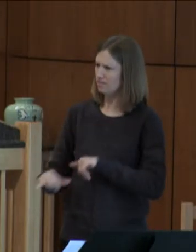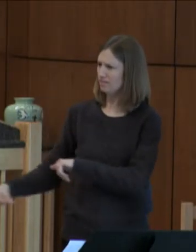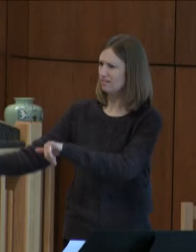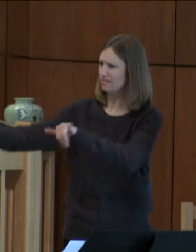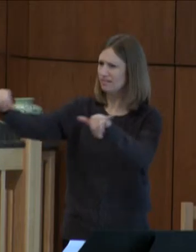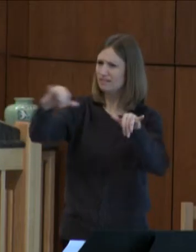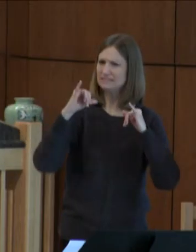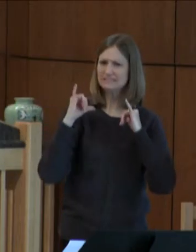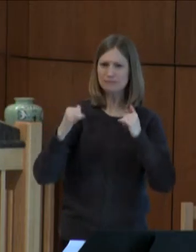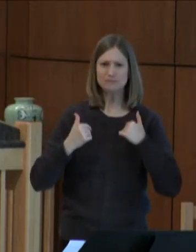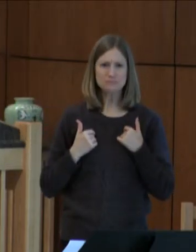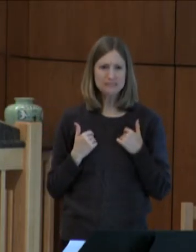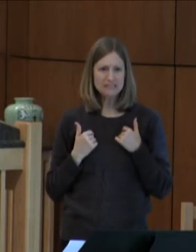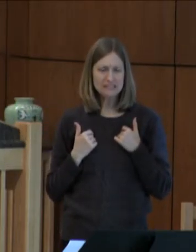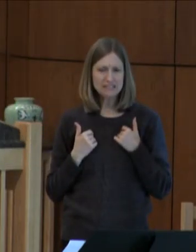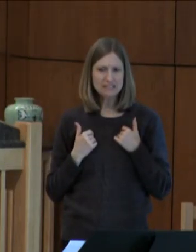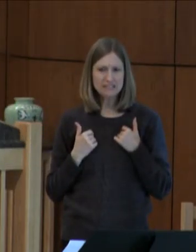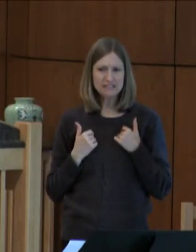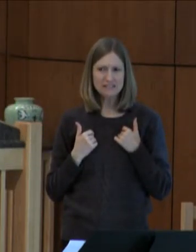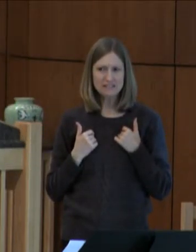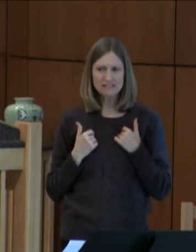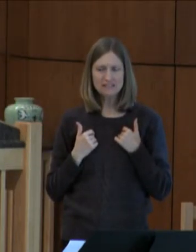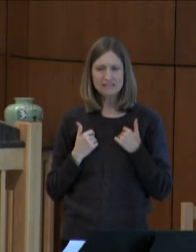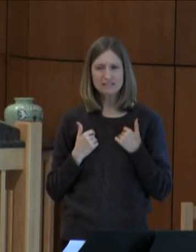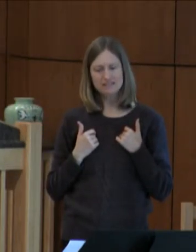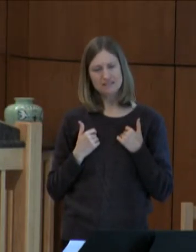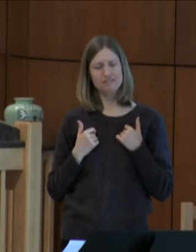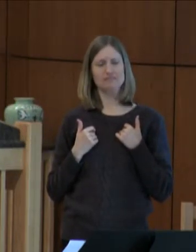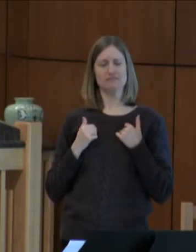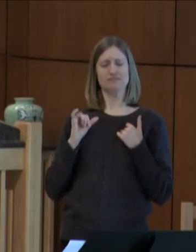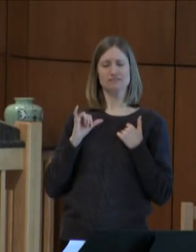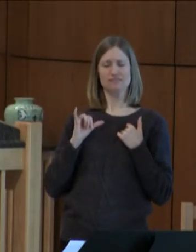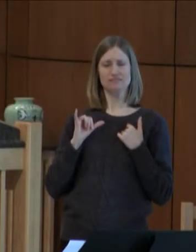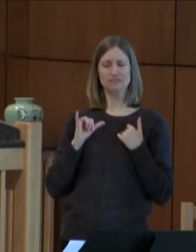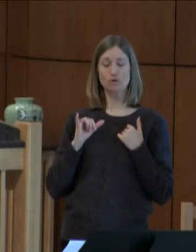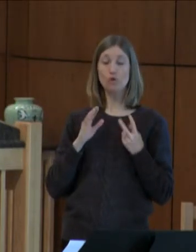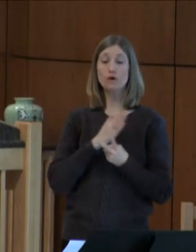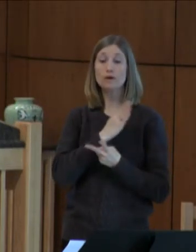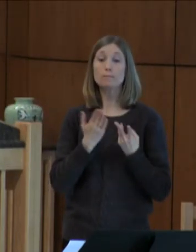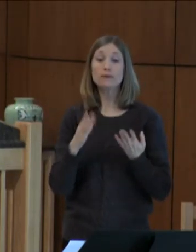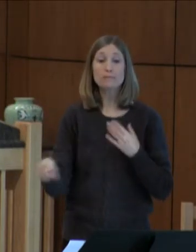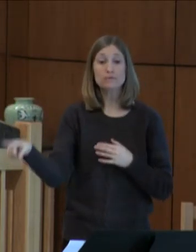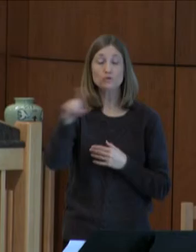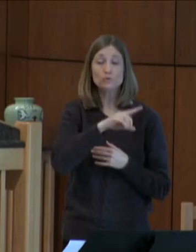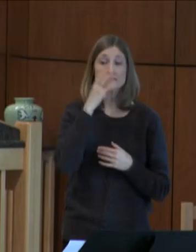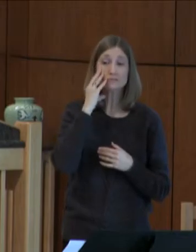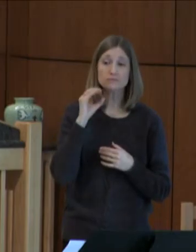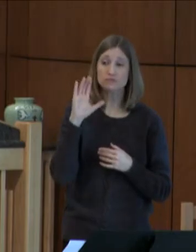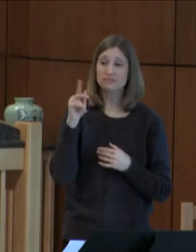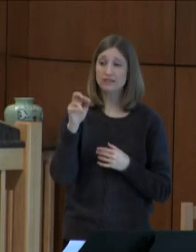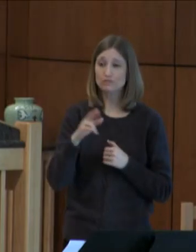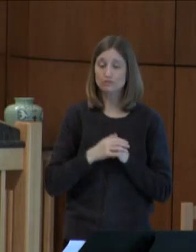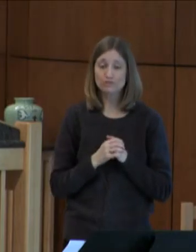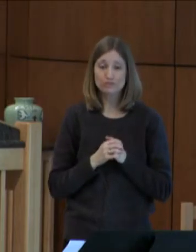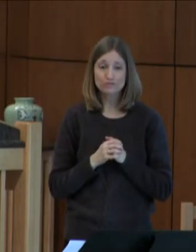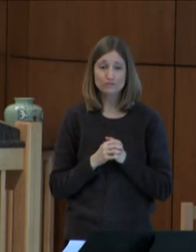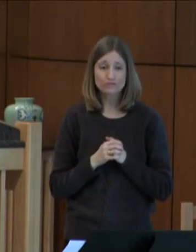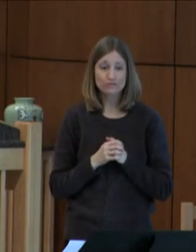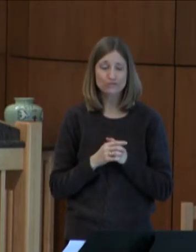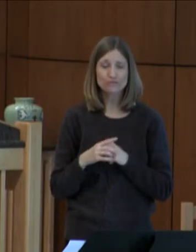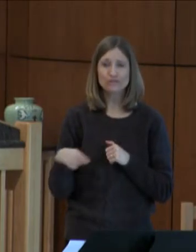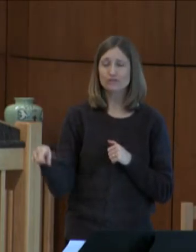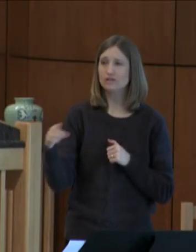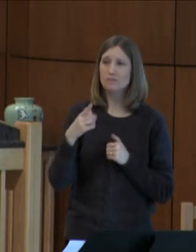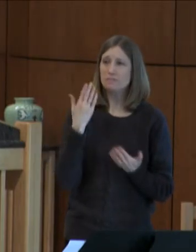You may be diagnosed with cancer and go through all the stages of denial and anger. Why